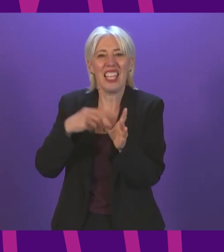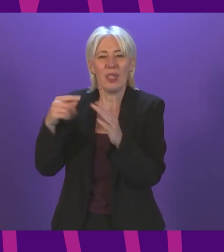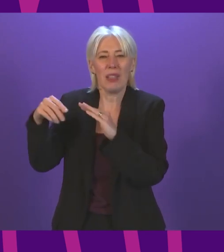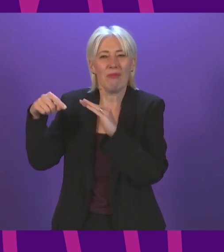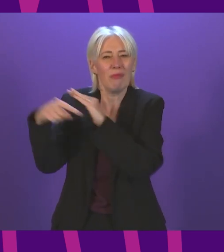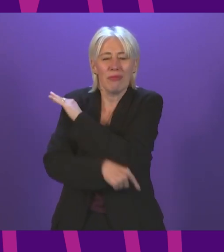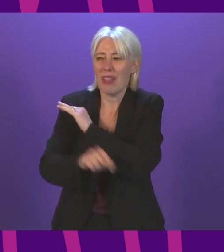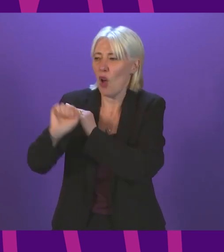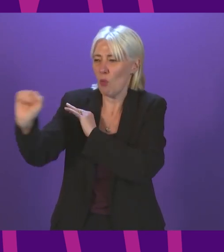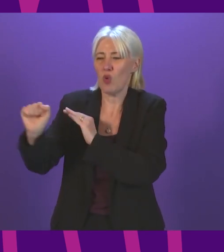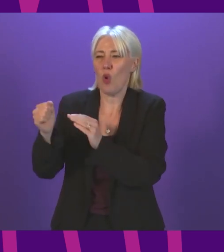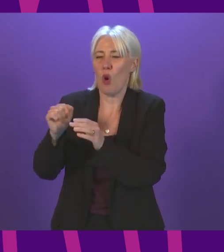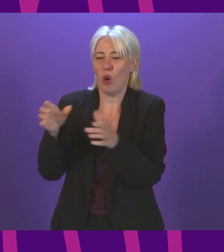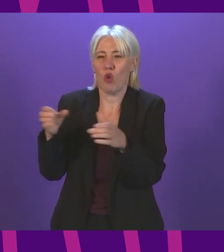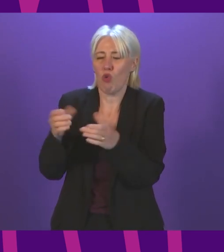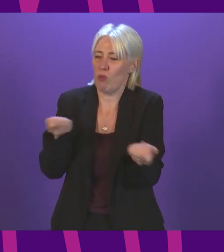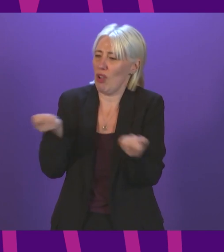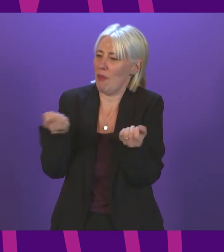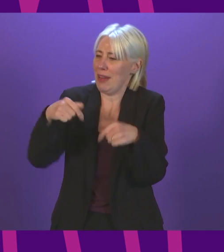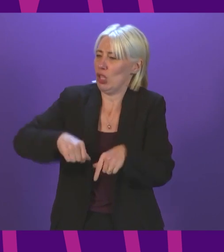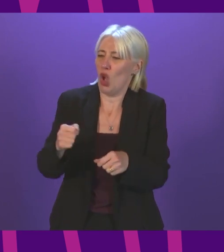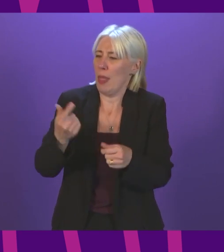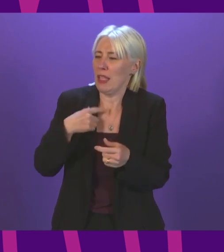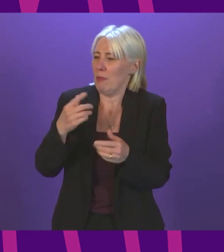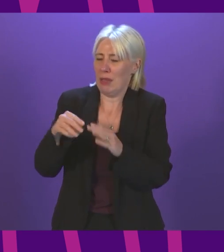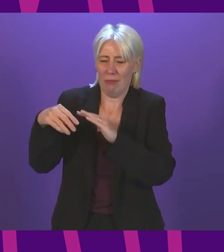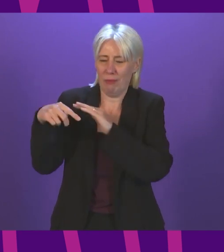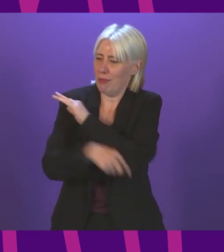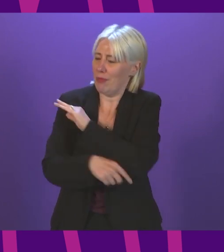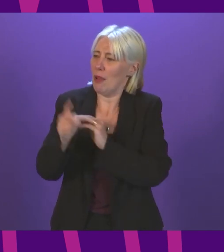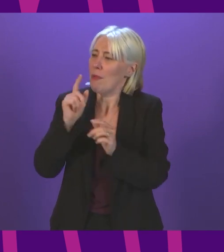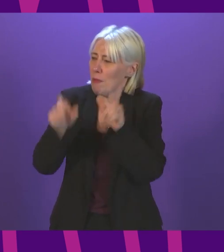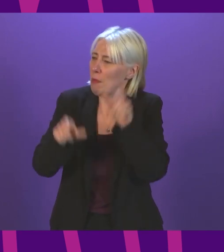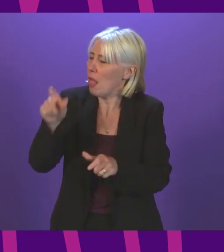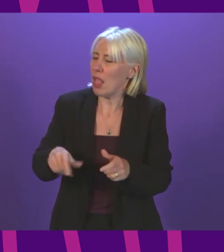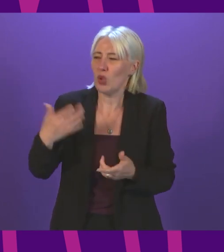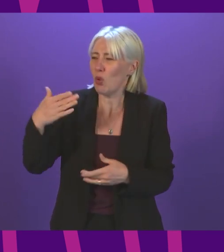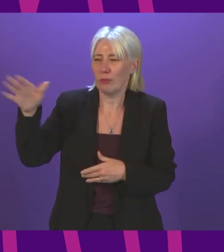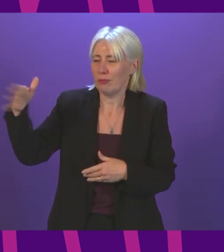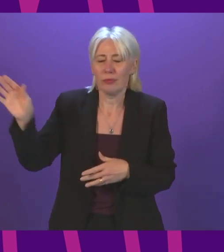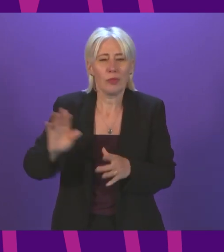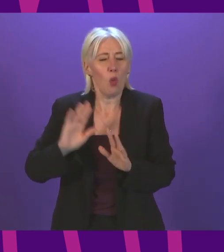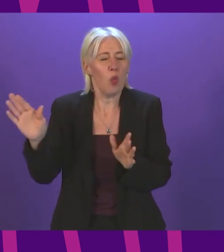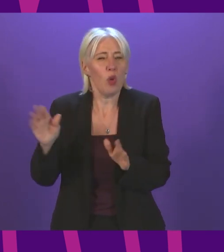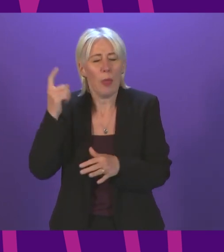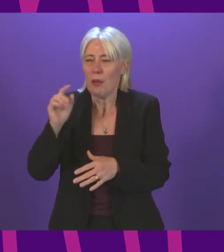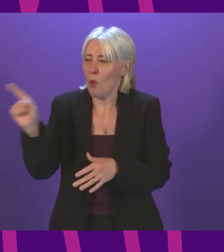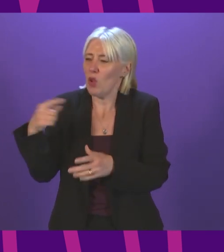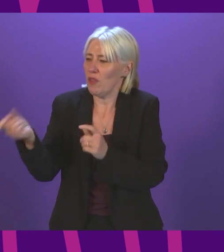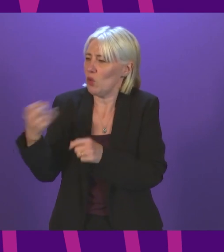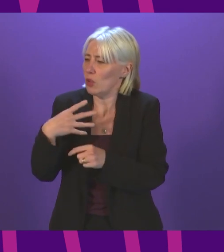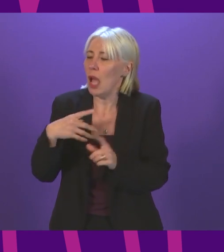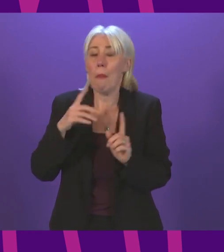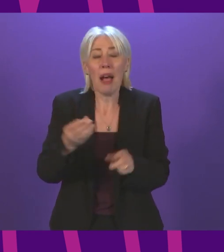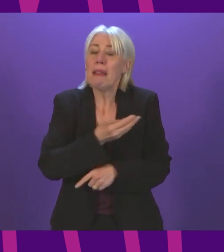society the hardest. In terms of consideration of publishing more data and stats, yes, I will give that call some